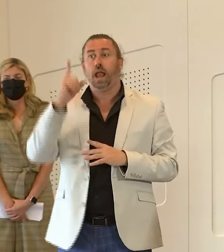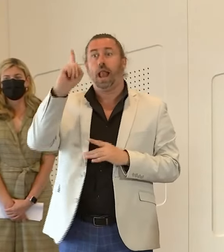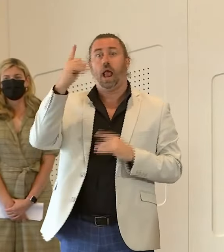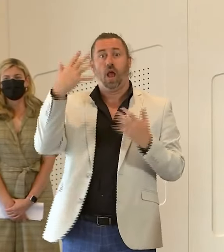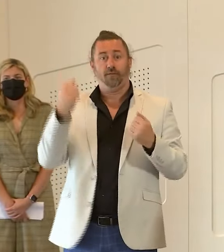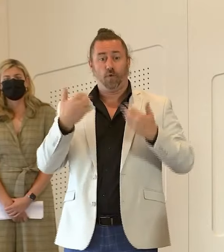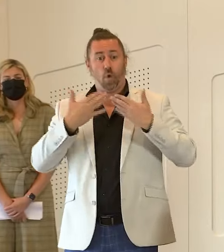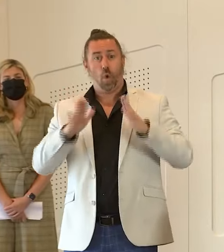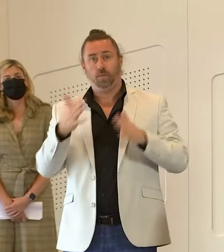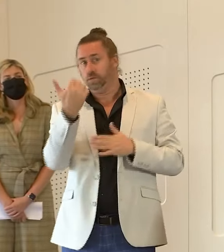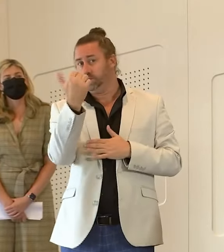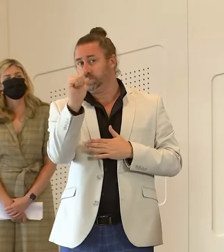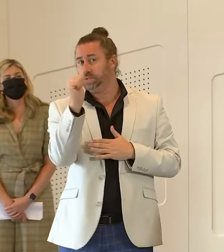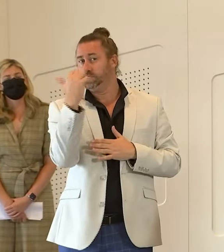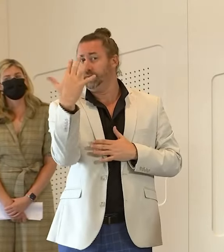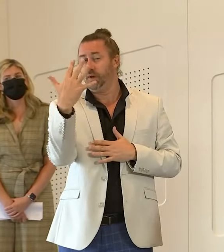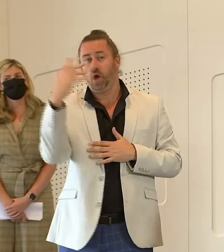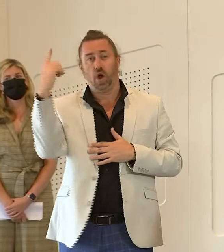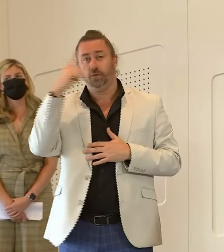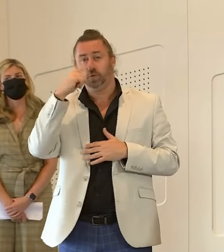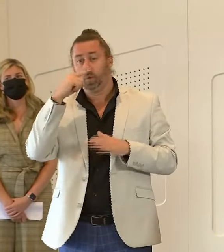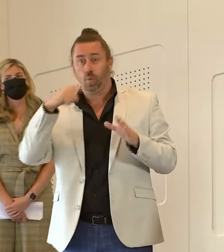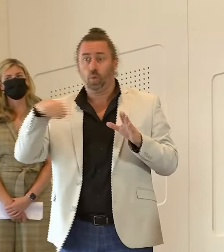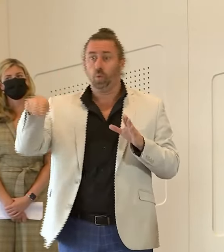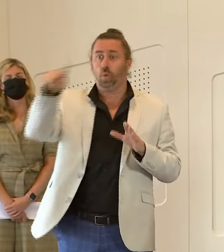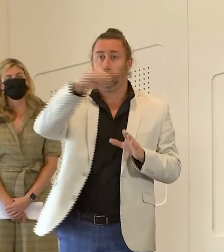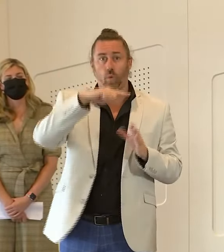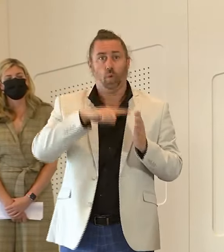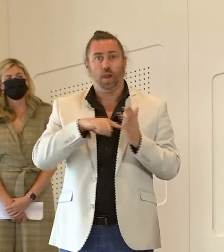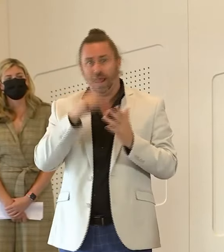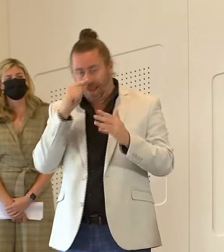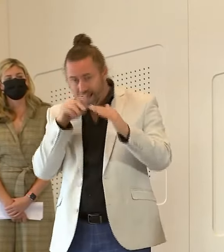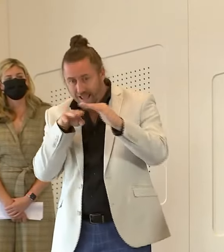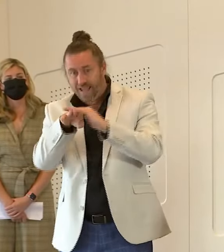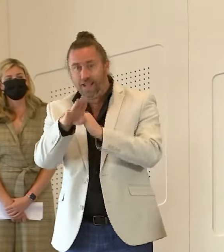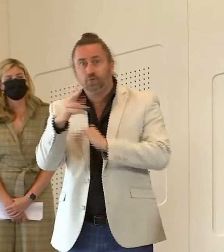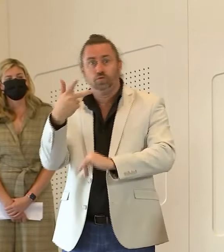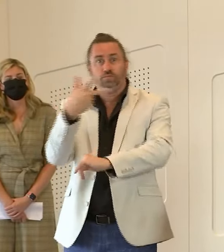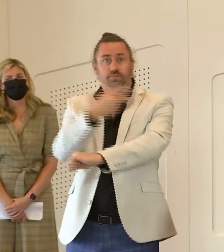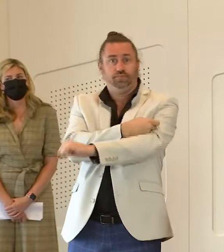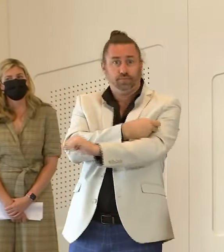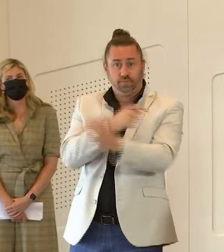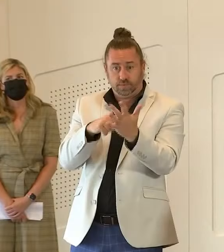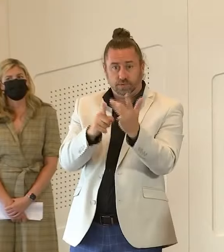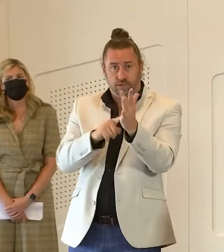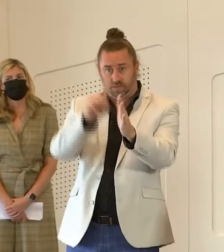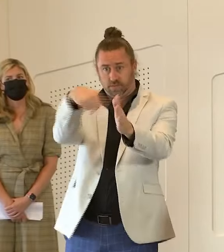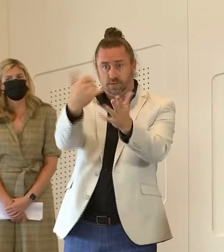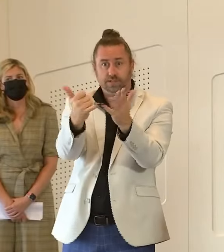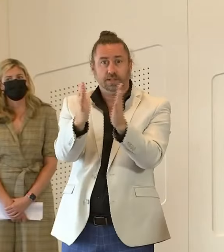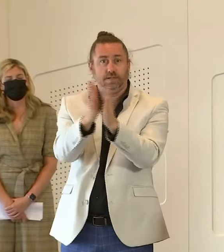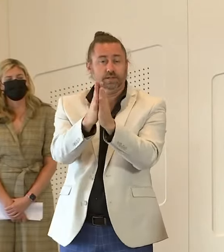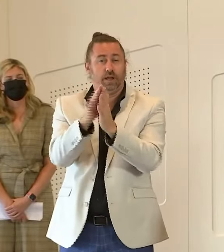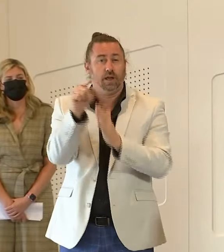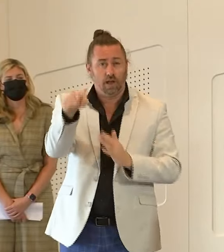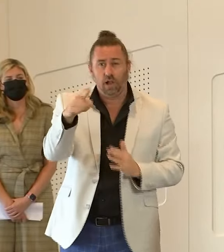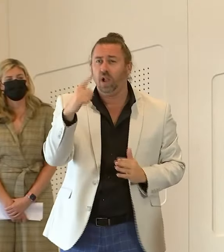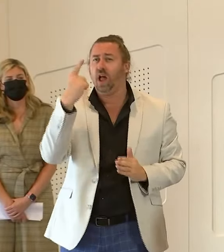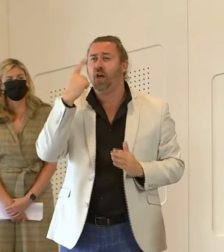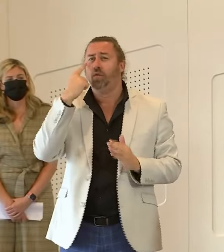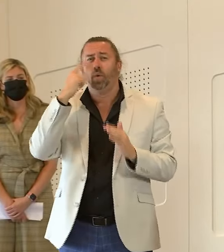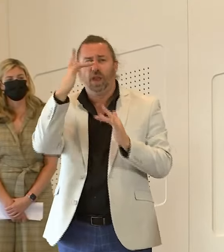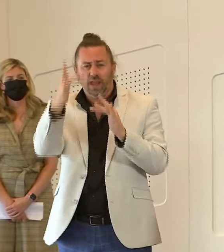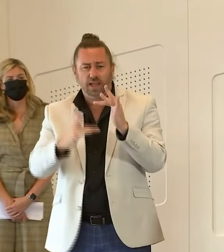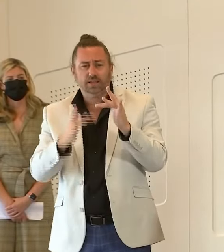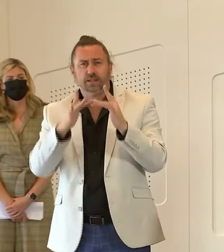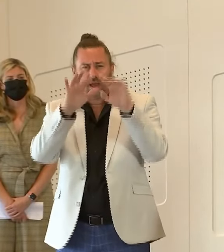participating in our Vax schools for the next seven days so have a look at our website you'll be able to find those sites